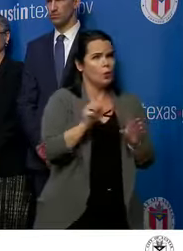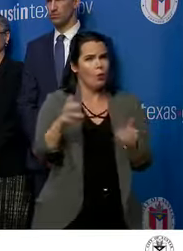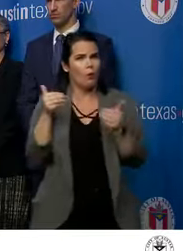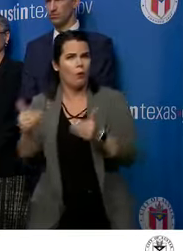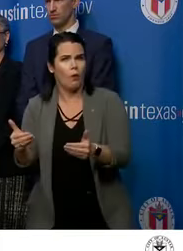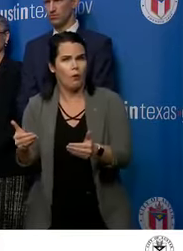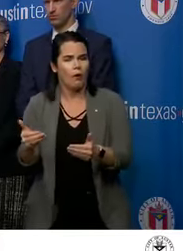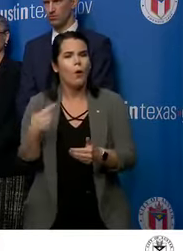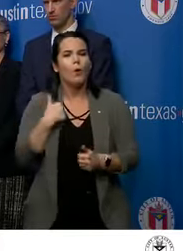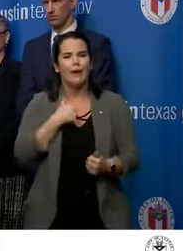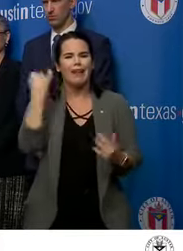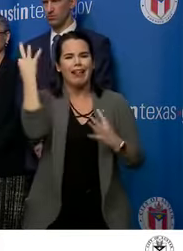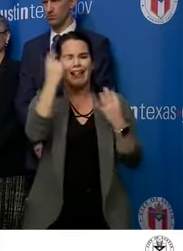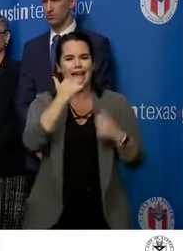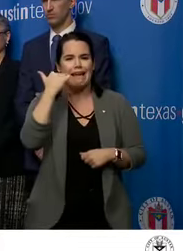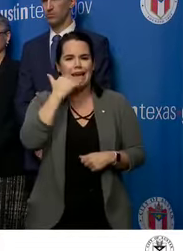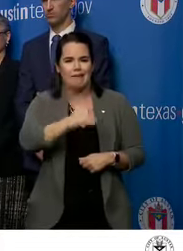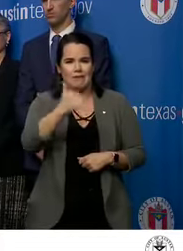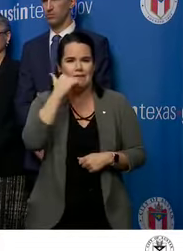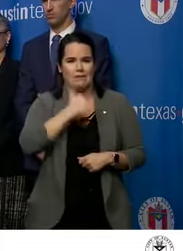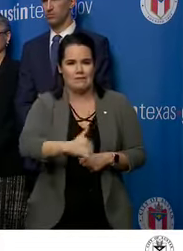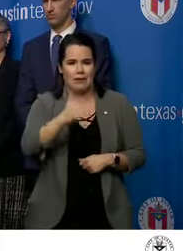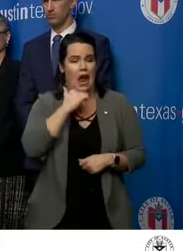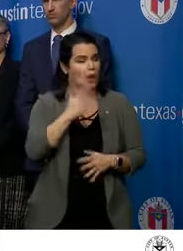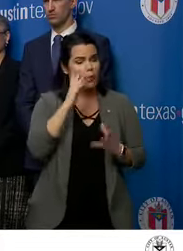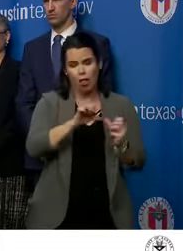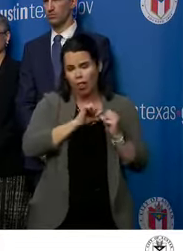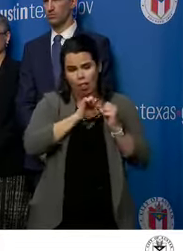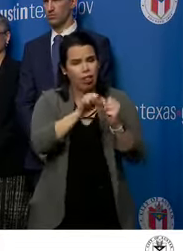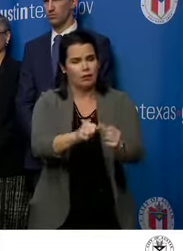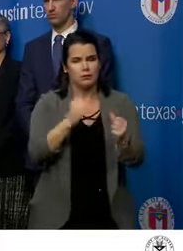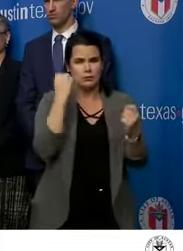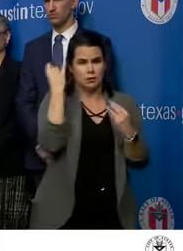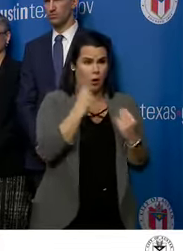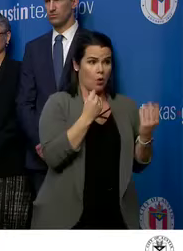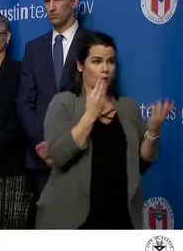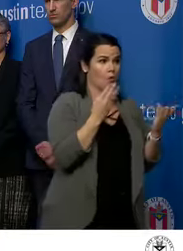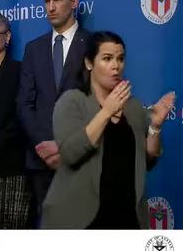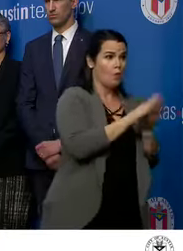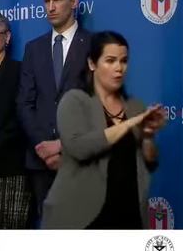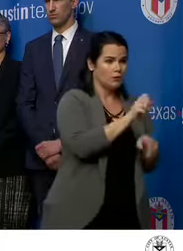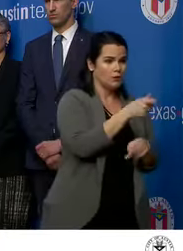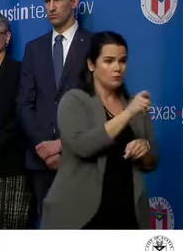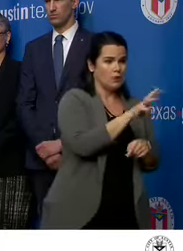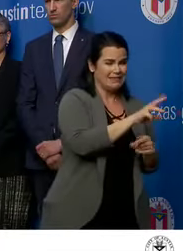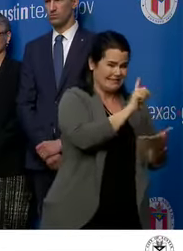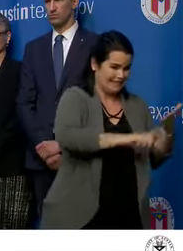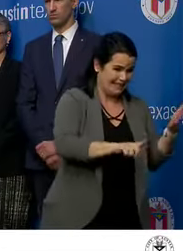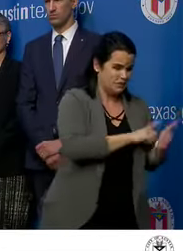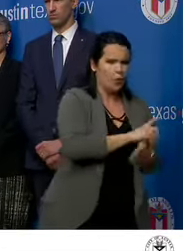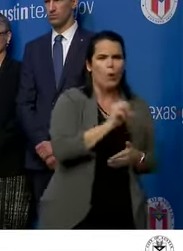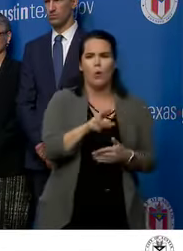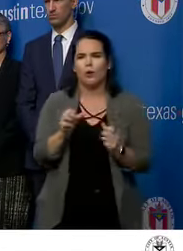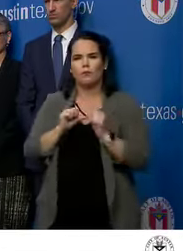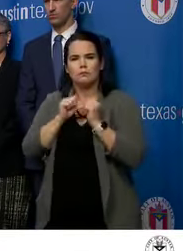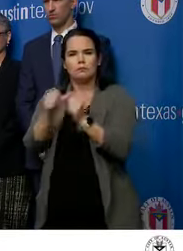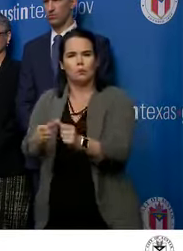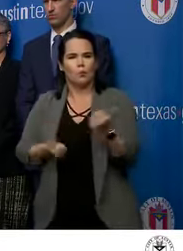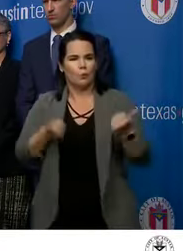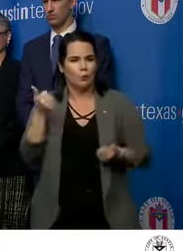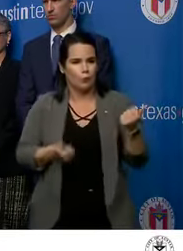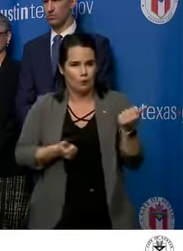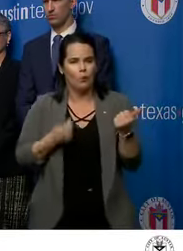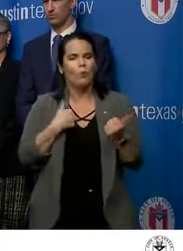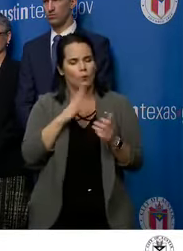times every day and will continue to be reevaluated. If that changes, if the conclusion and